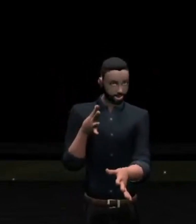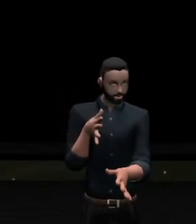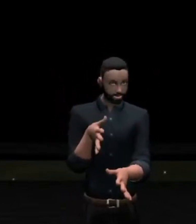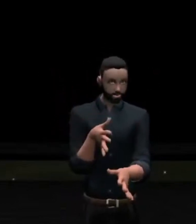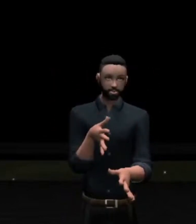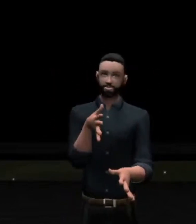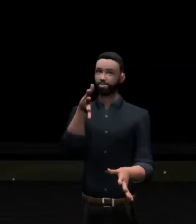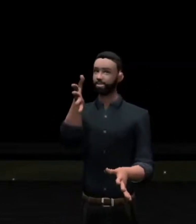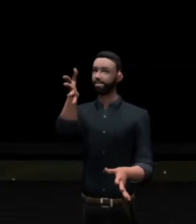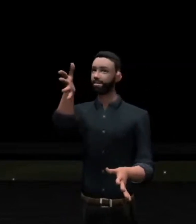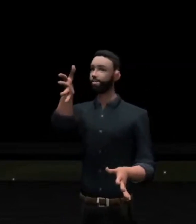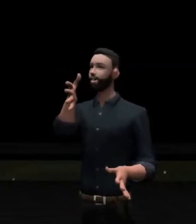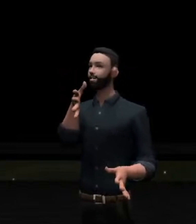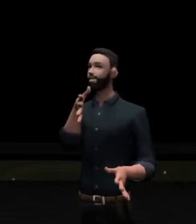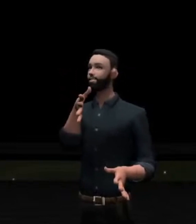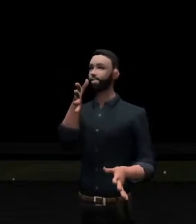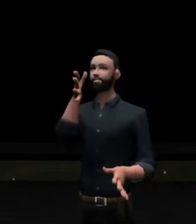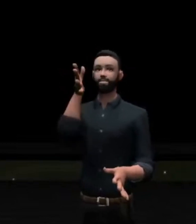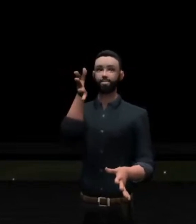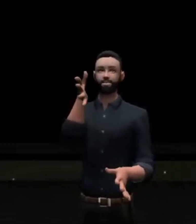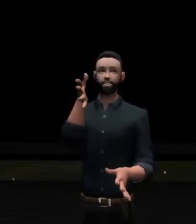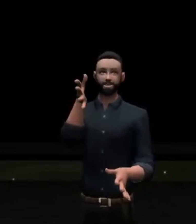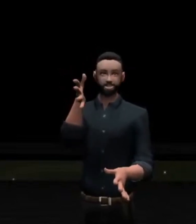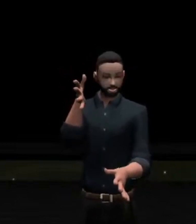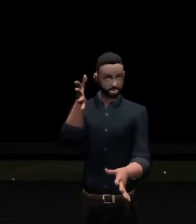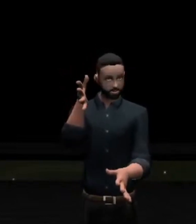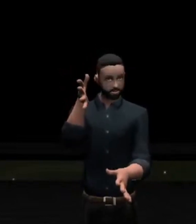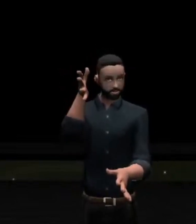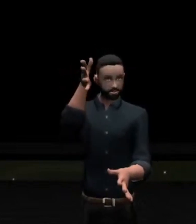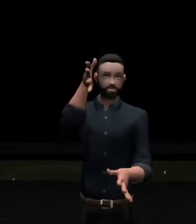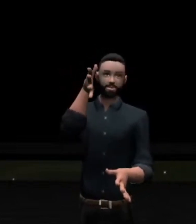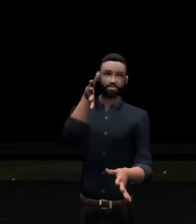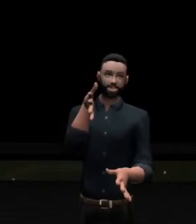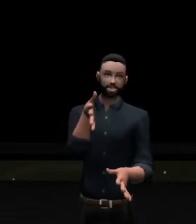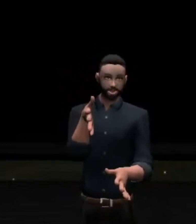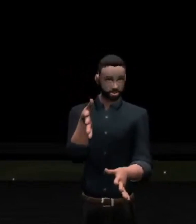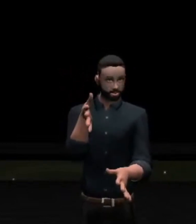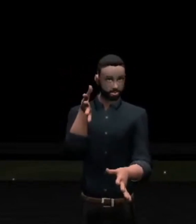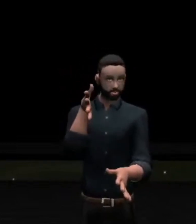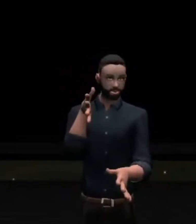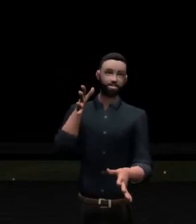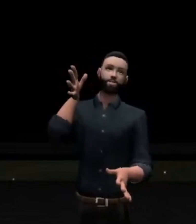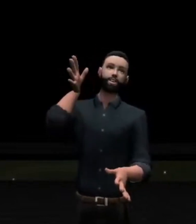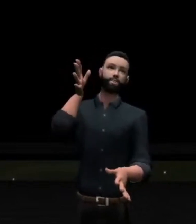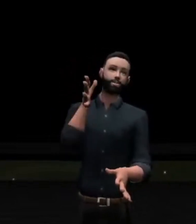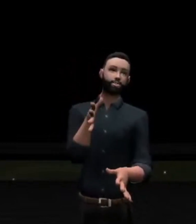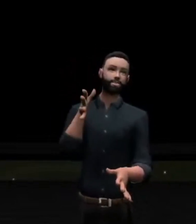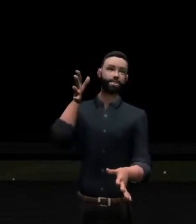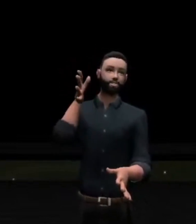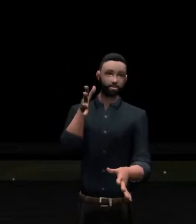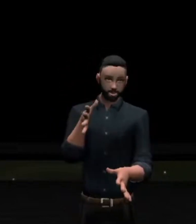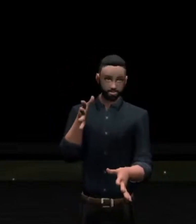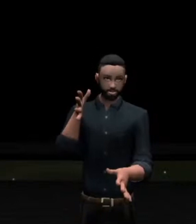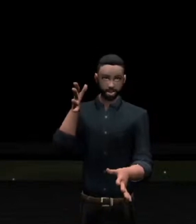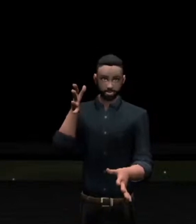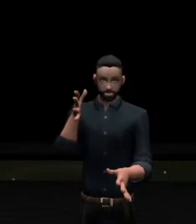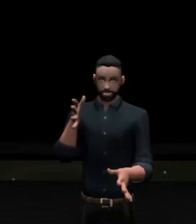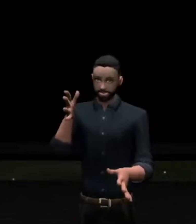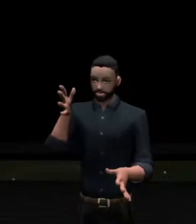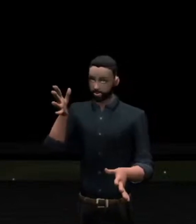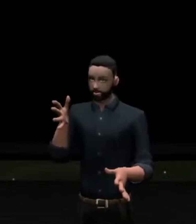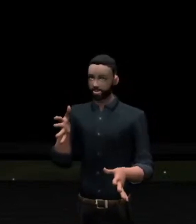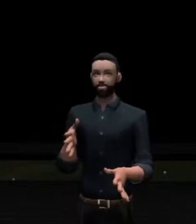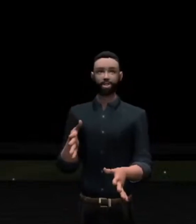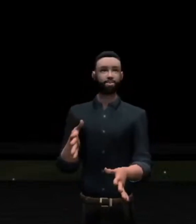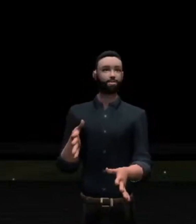cast out demons, which he did right there in their midst, if that's happening by the Spirit of God, then the kingdom of God